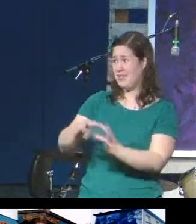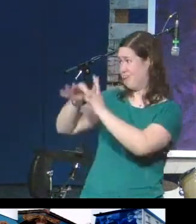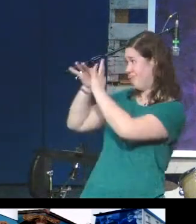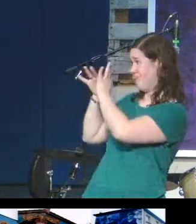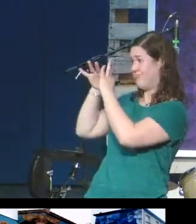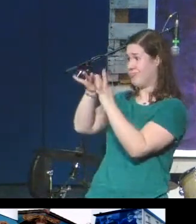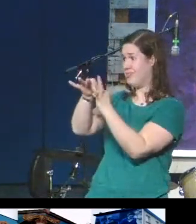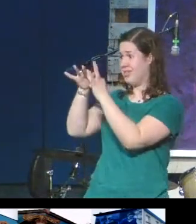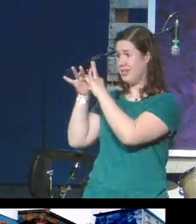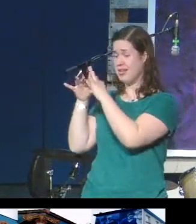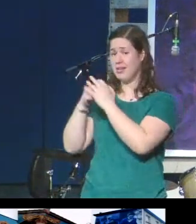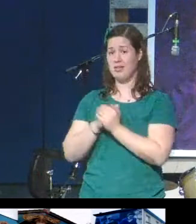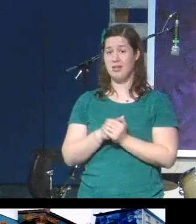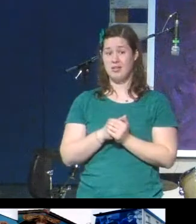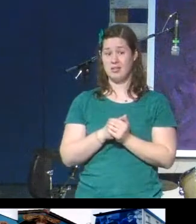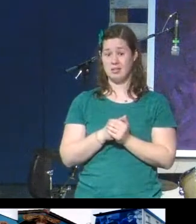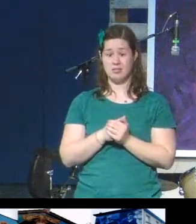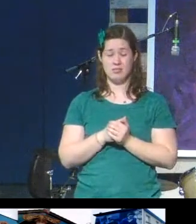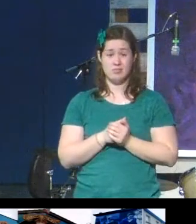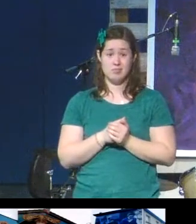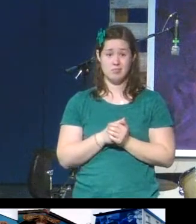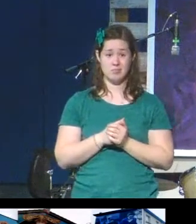Or maybe they don't feel connected at all.